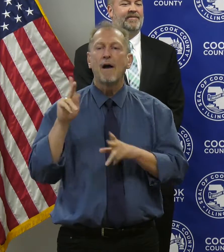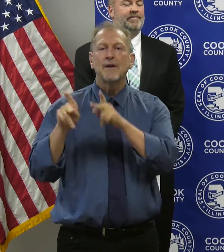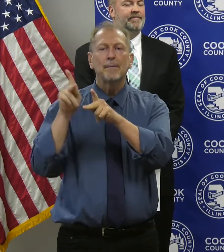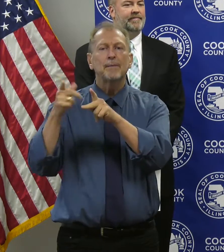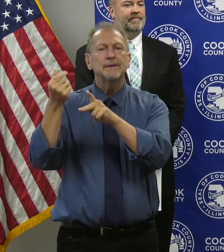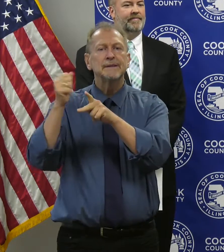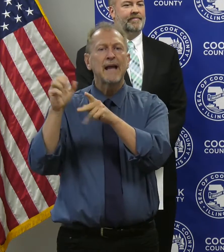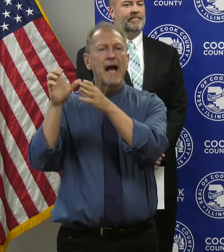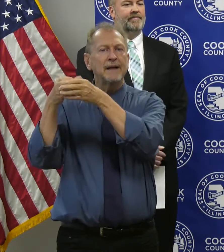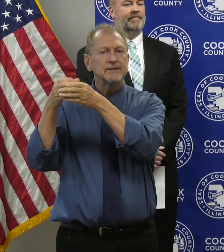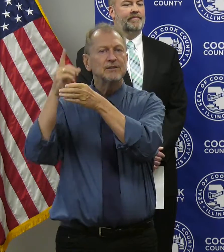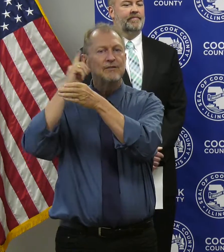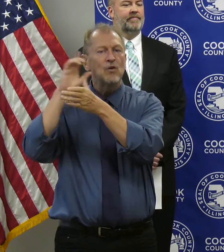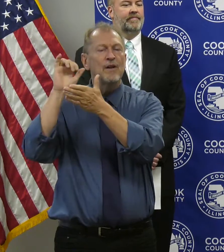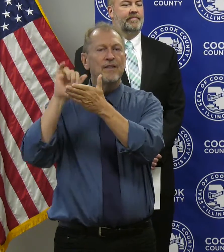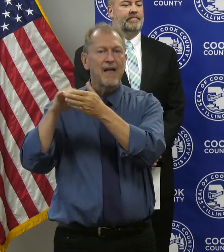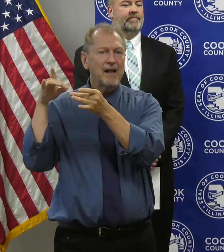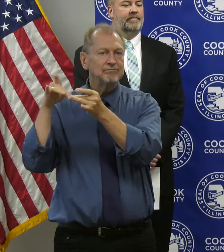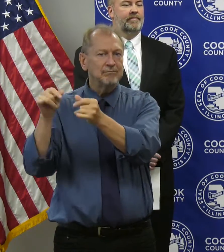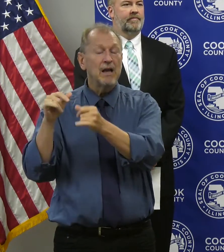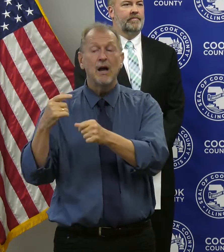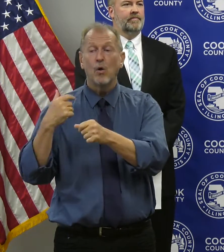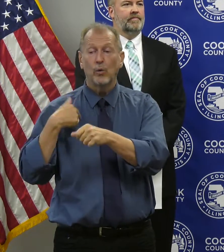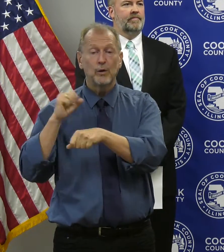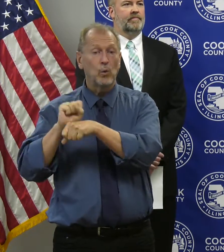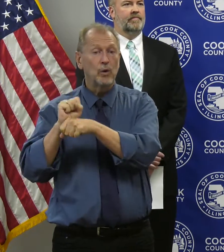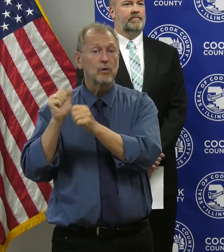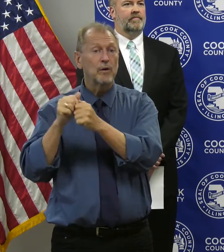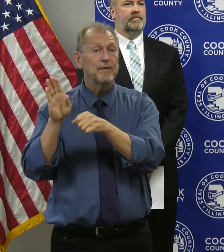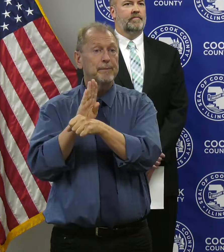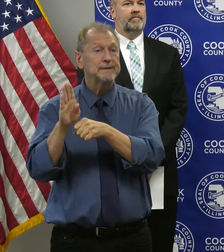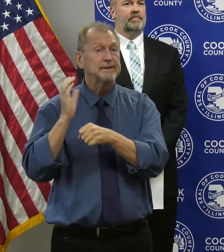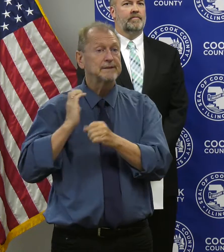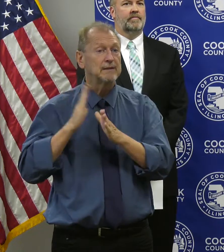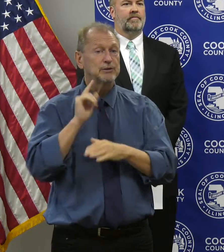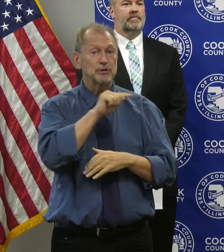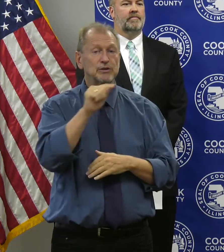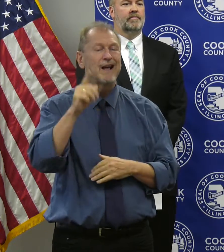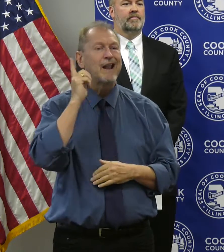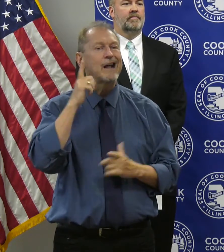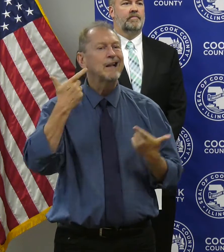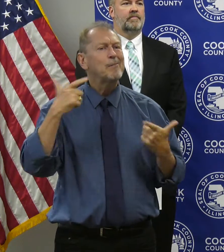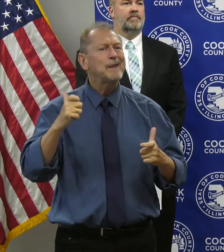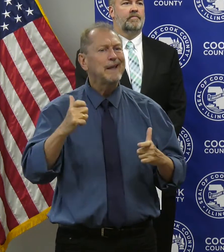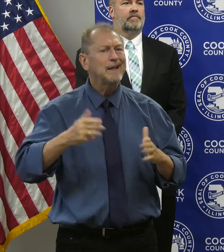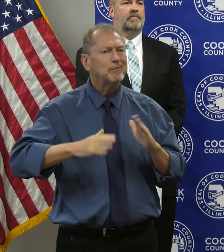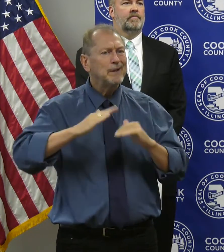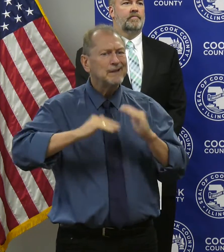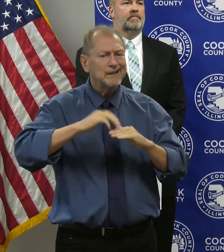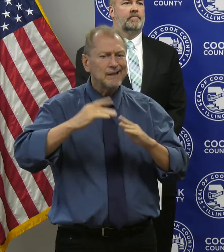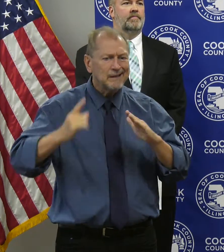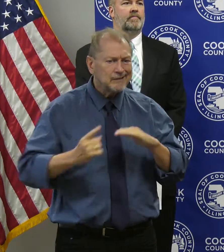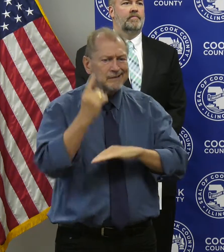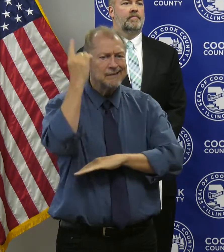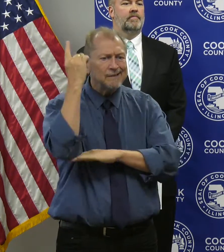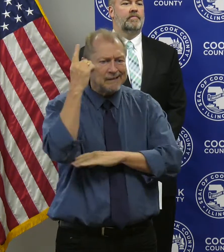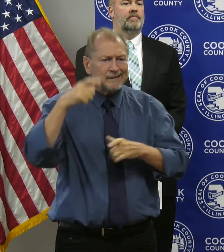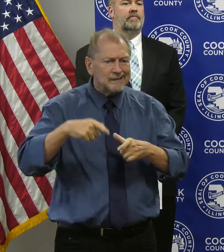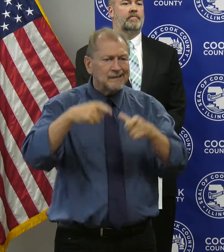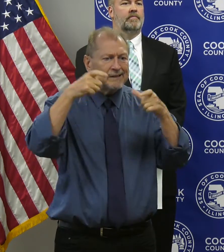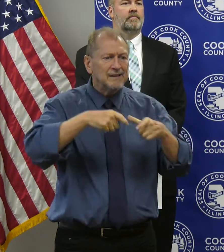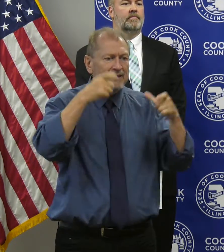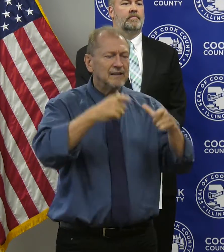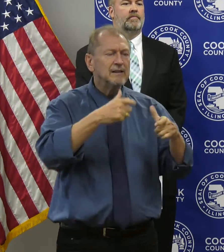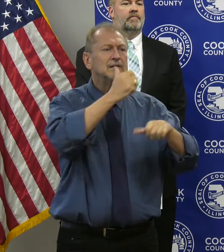and I get to serve our business customers in our community. So those are our largest skyscrapers, our industrial customers, and our small businesses throughout